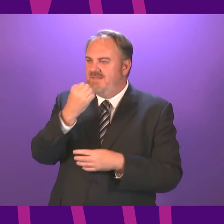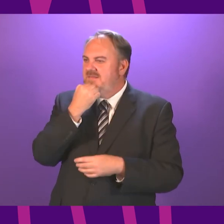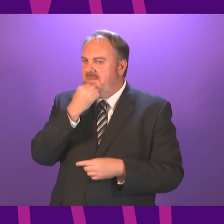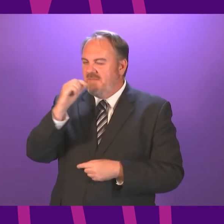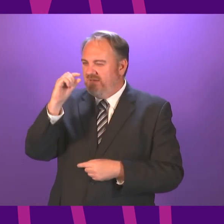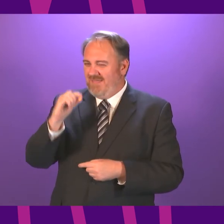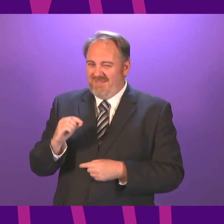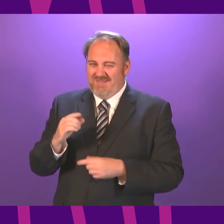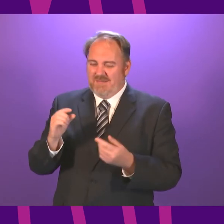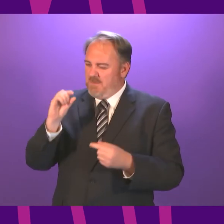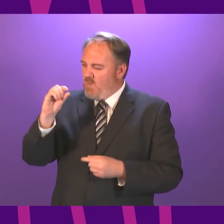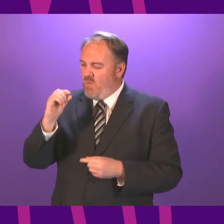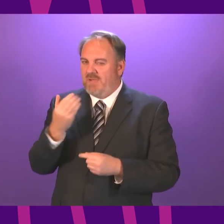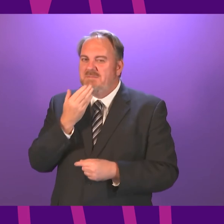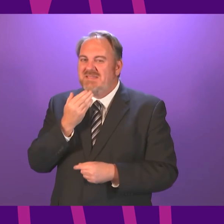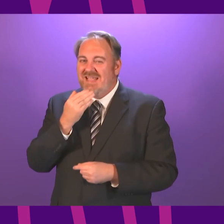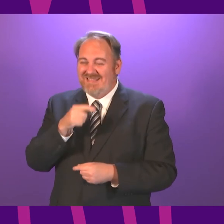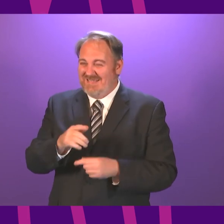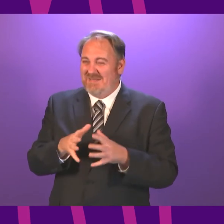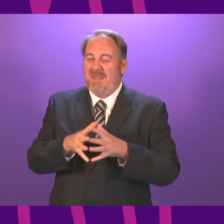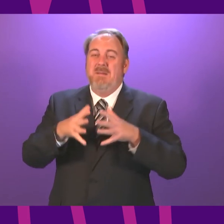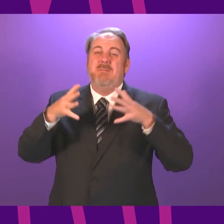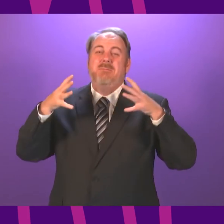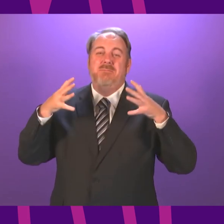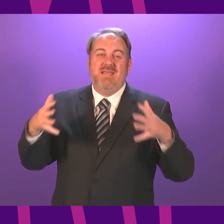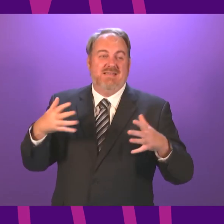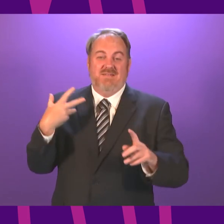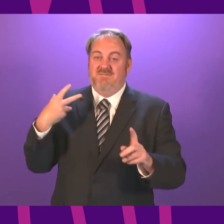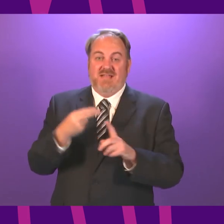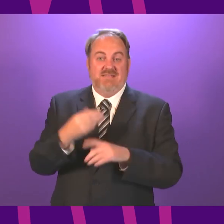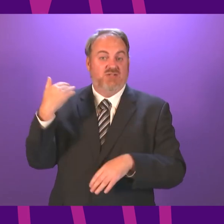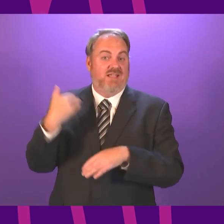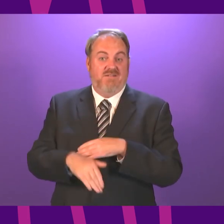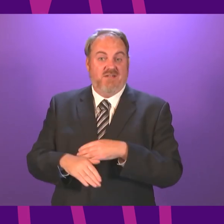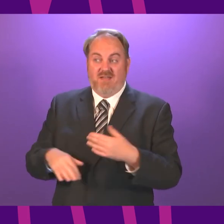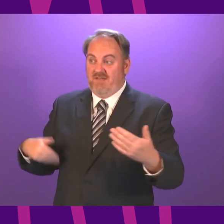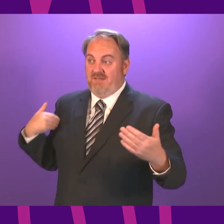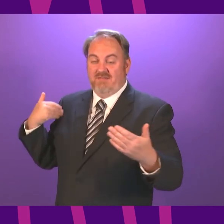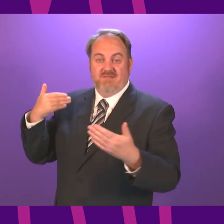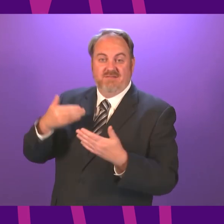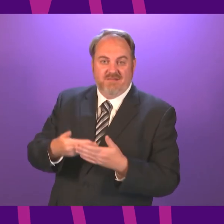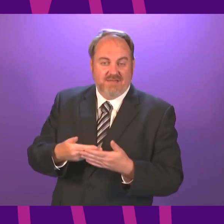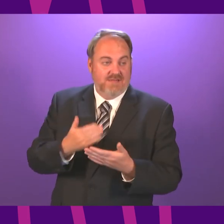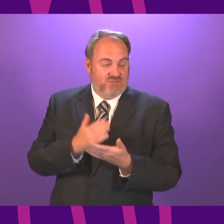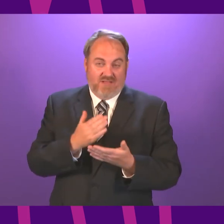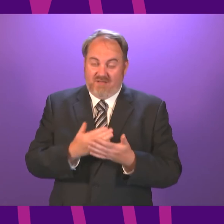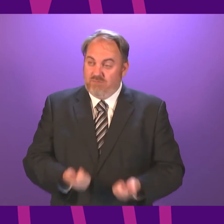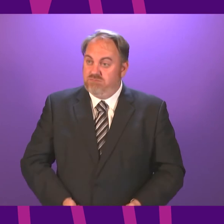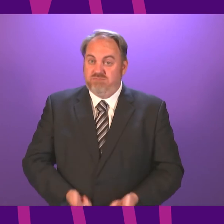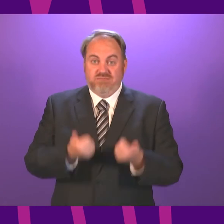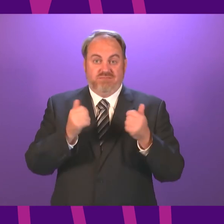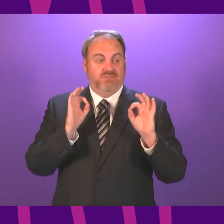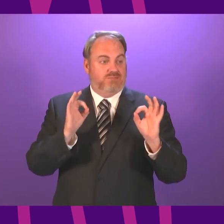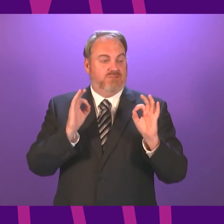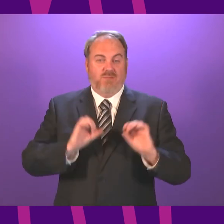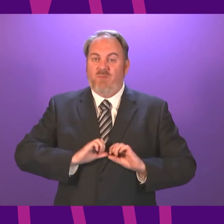biggest ever population vaccination programme that this country has delivered. It is going exceptionally well